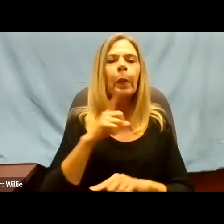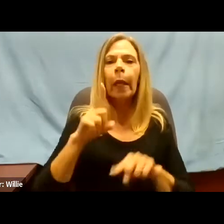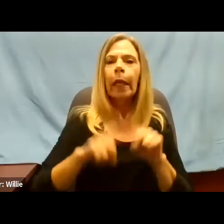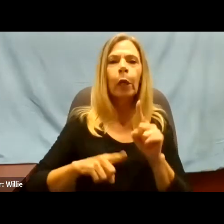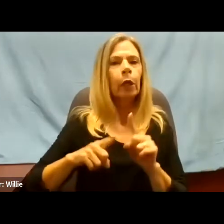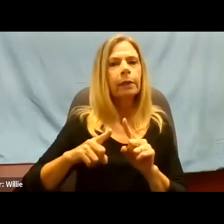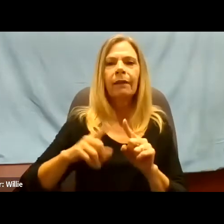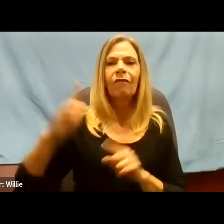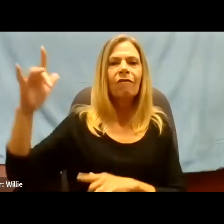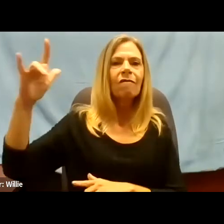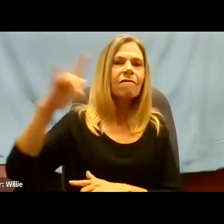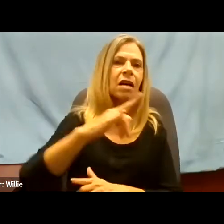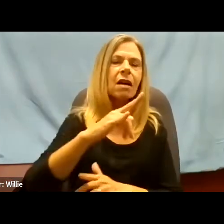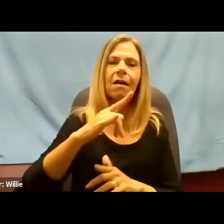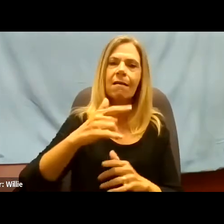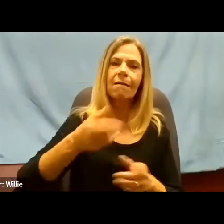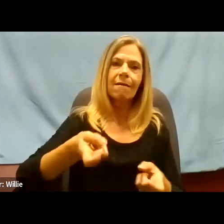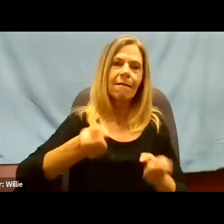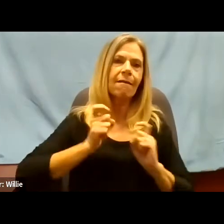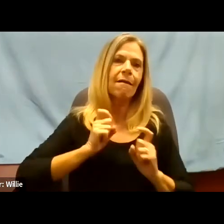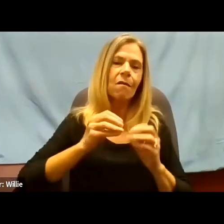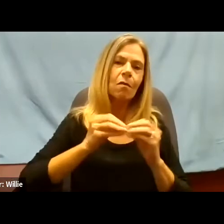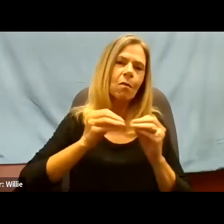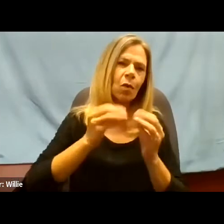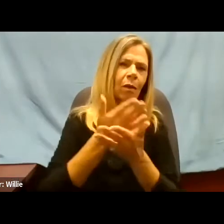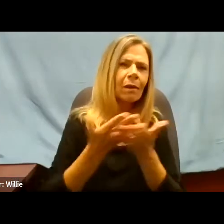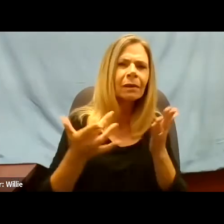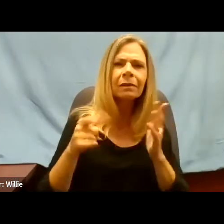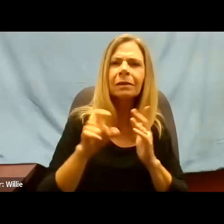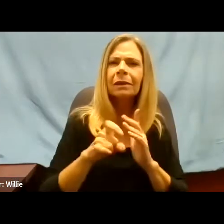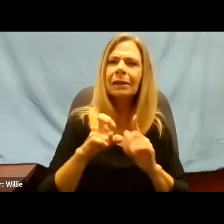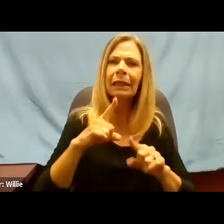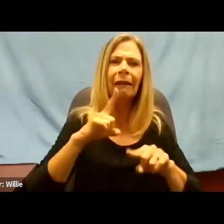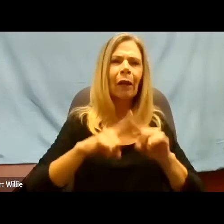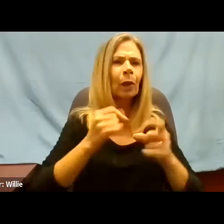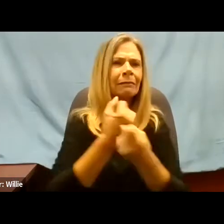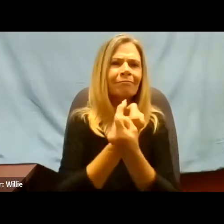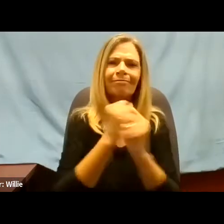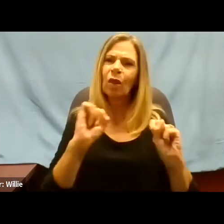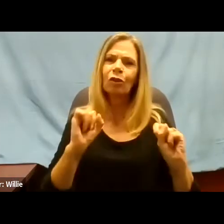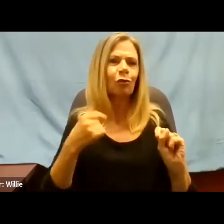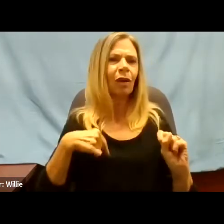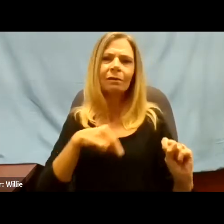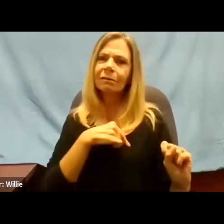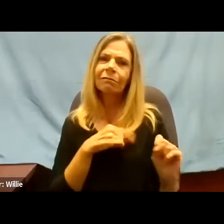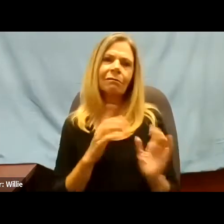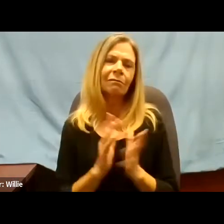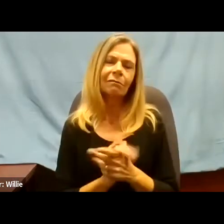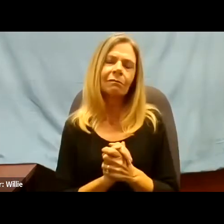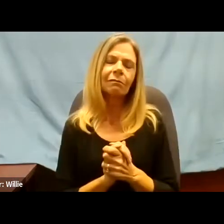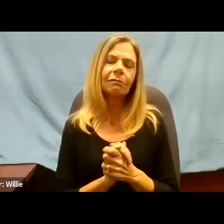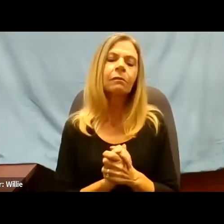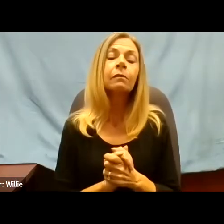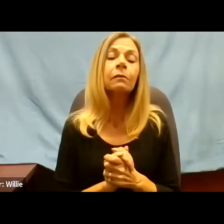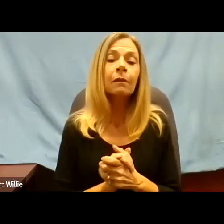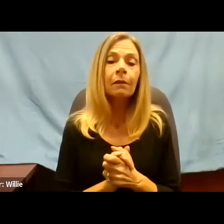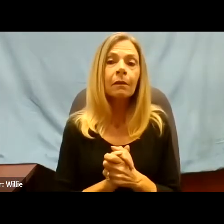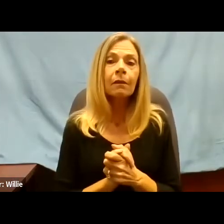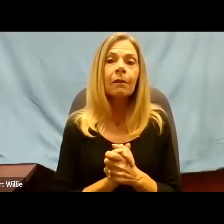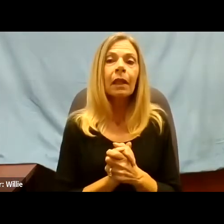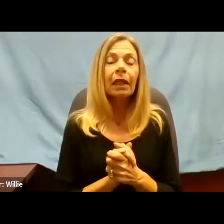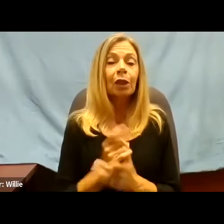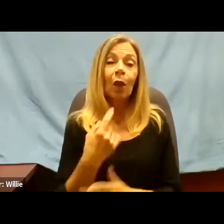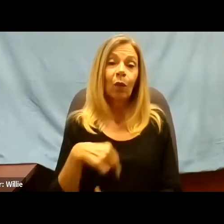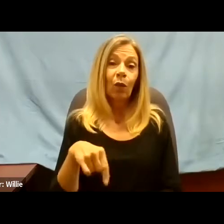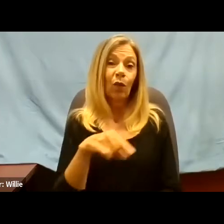or get us and rescue us. And it came to our being